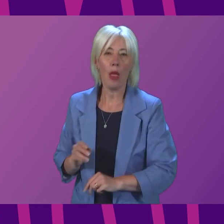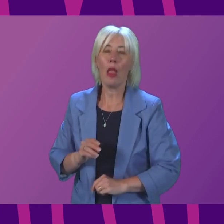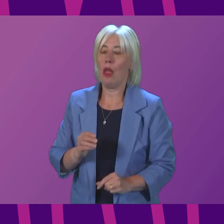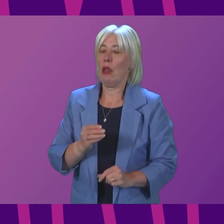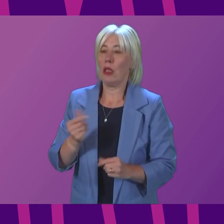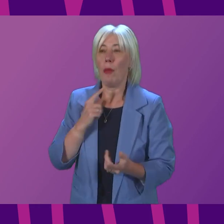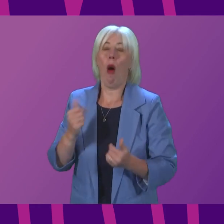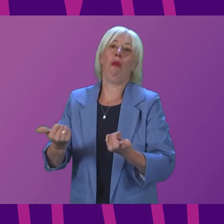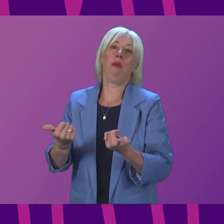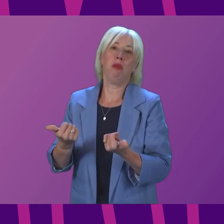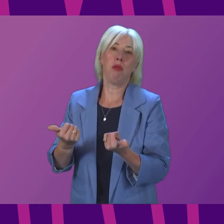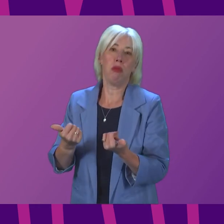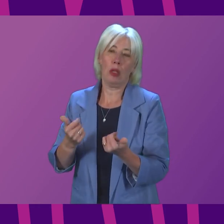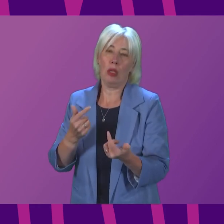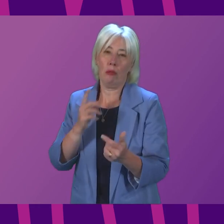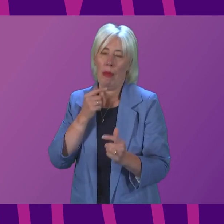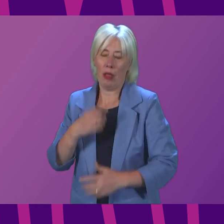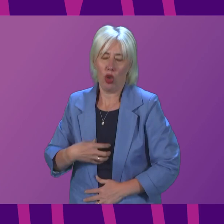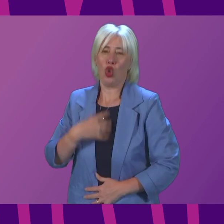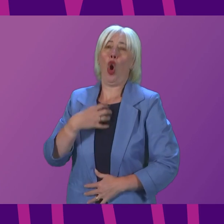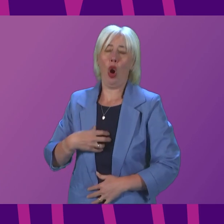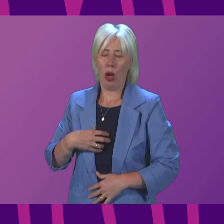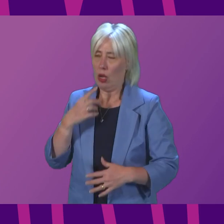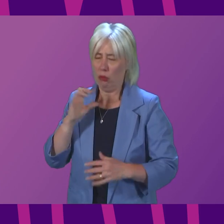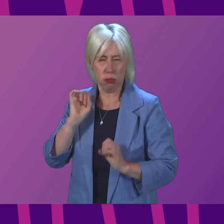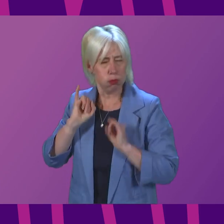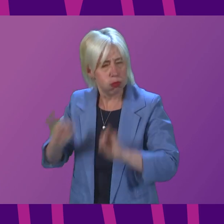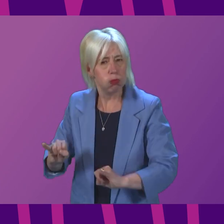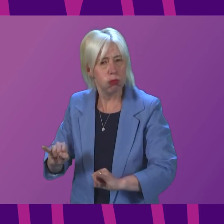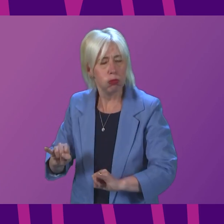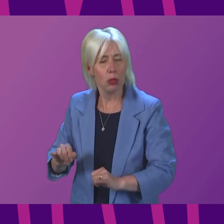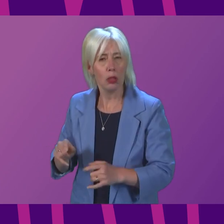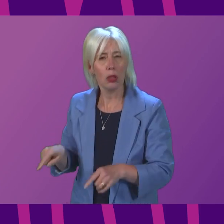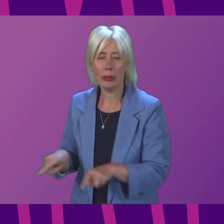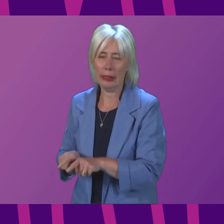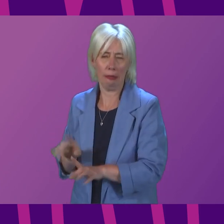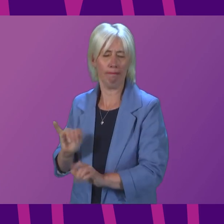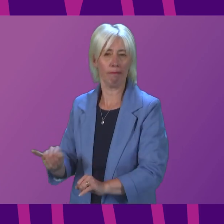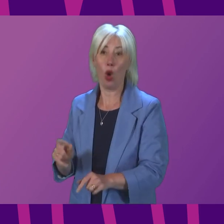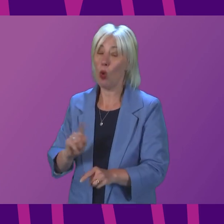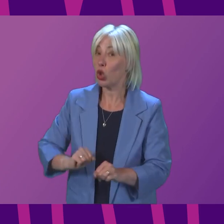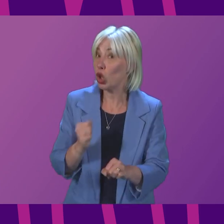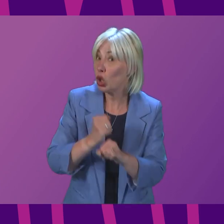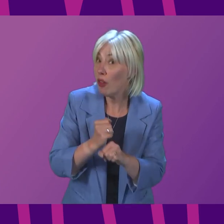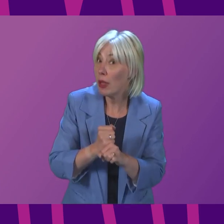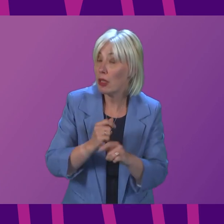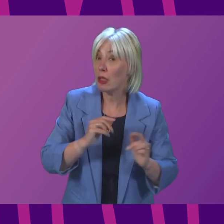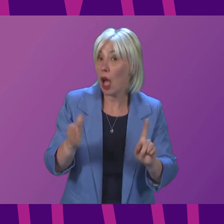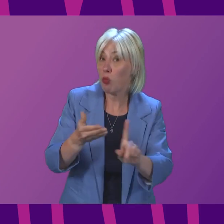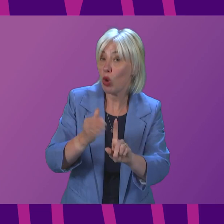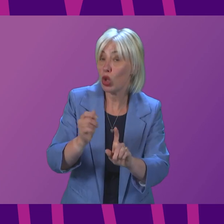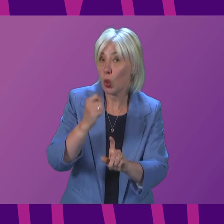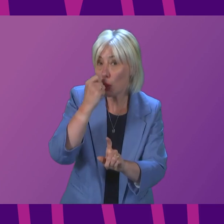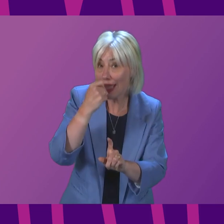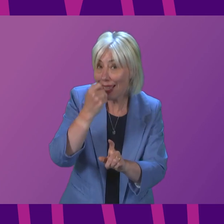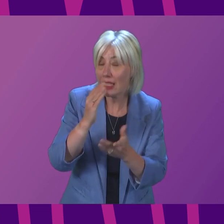Agency with a quote, shock and disgust. What assurances can the First Minister give that the Scottish Government's approach to testing will continue